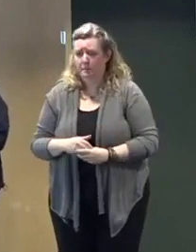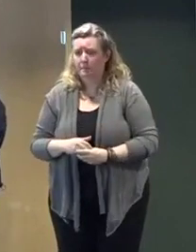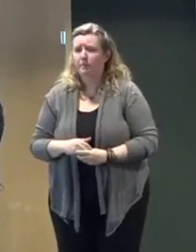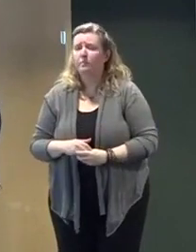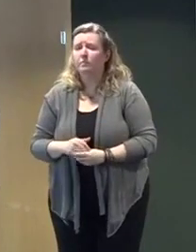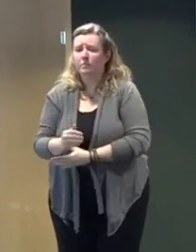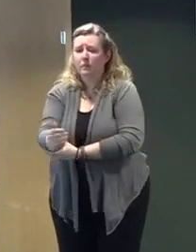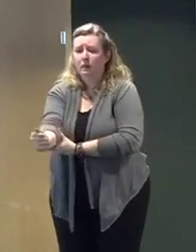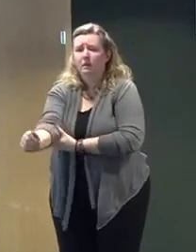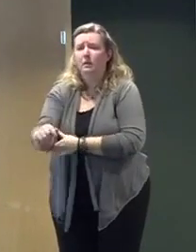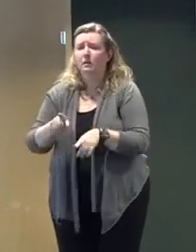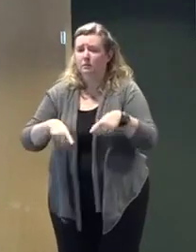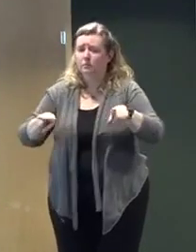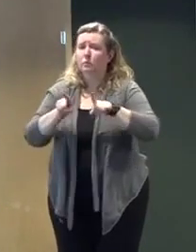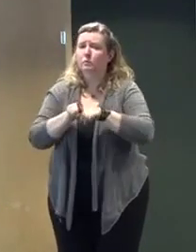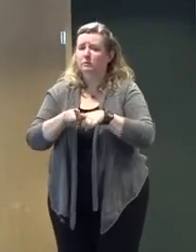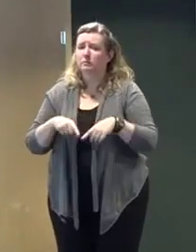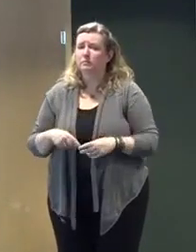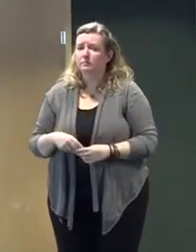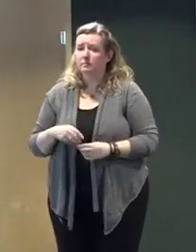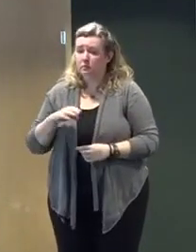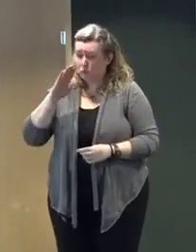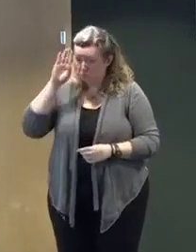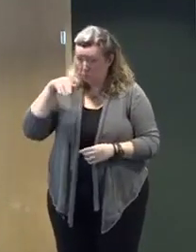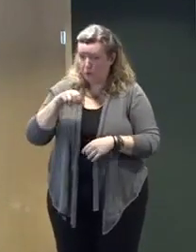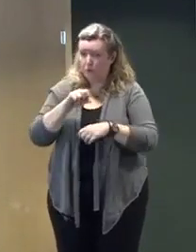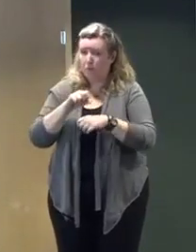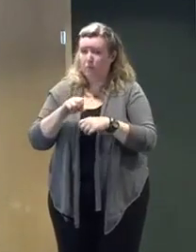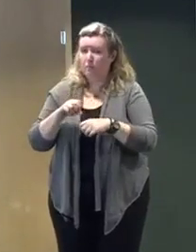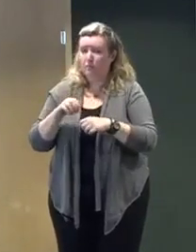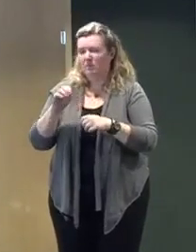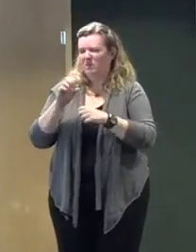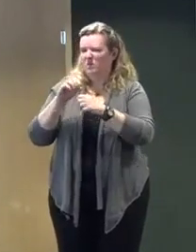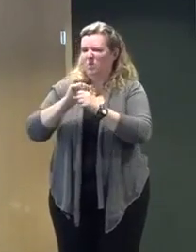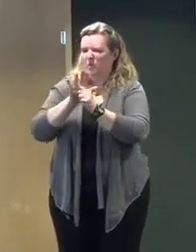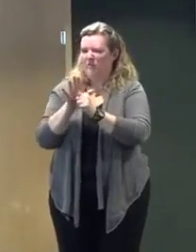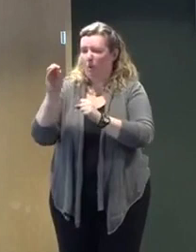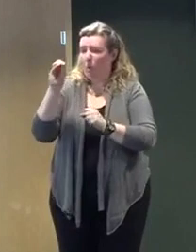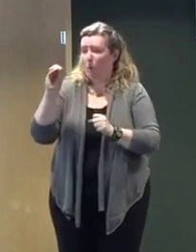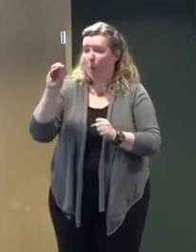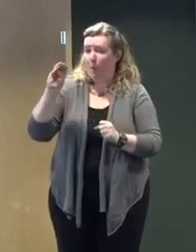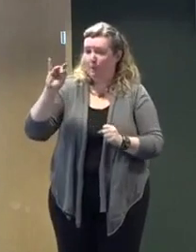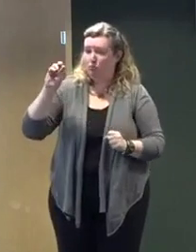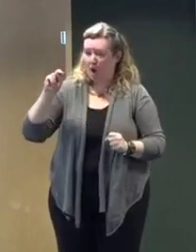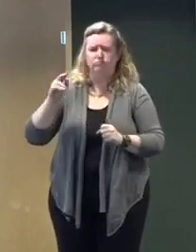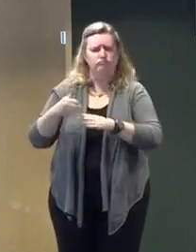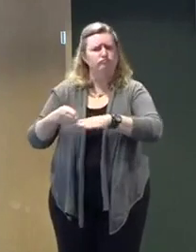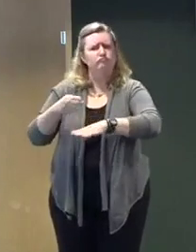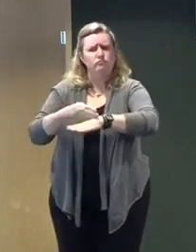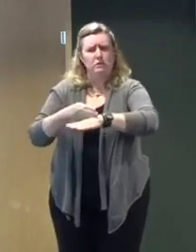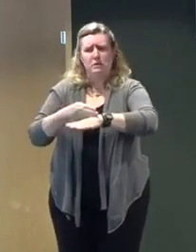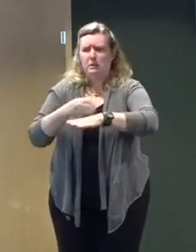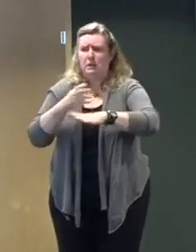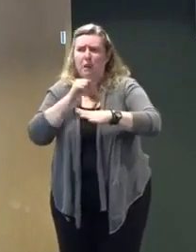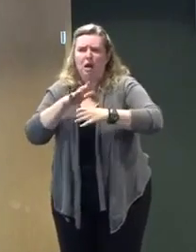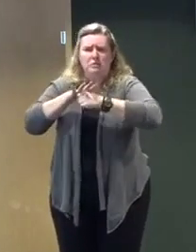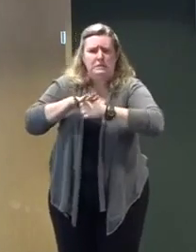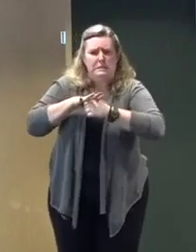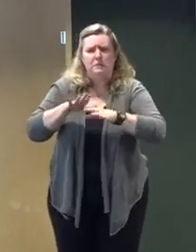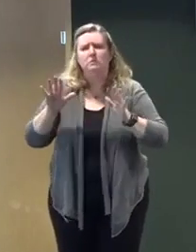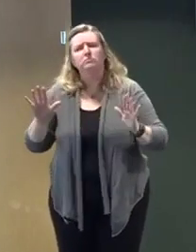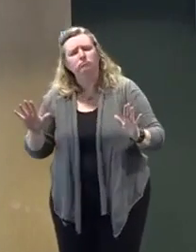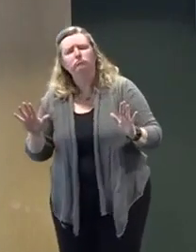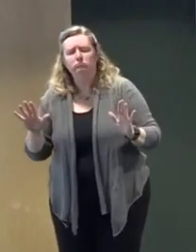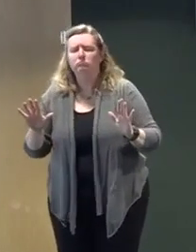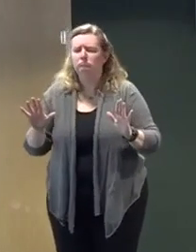Omicron reality has gotten meaningfully better. Thank God, so we are less stressed in terms of crew and manpower than we were a few weeks ago.